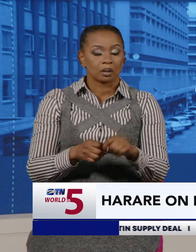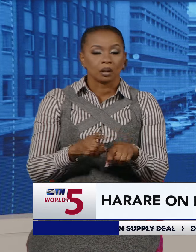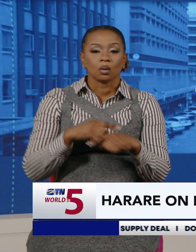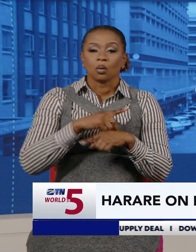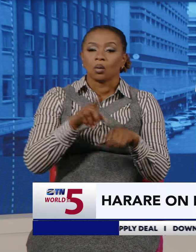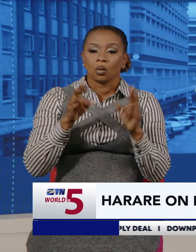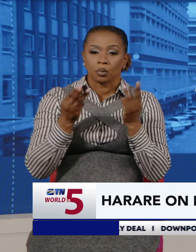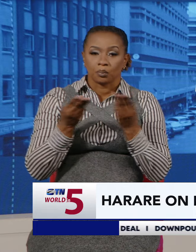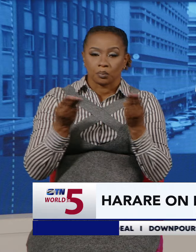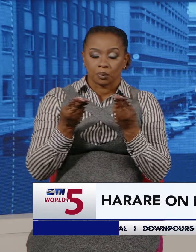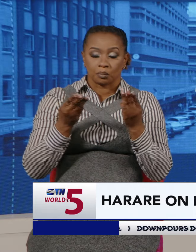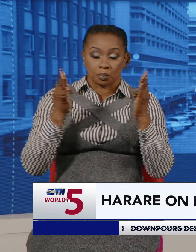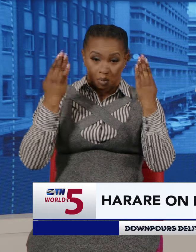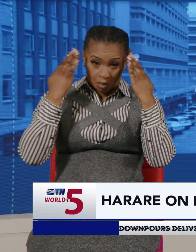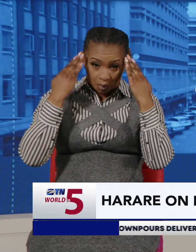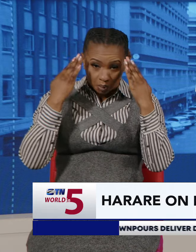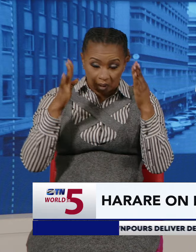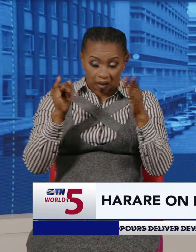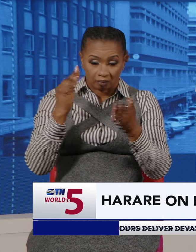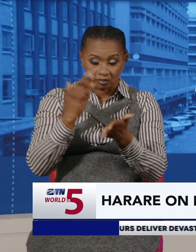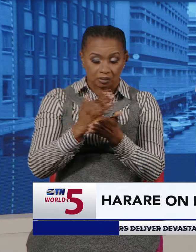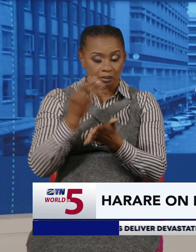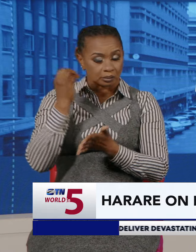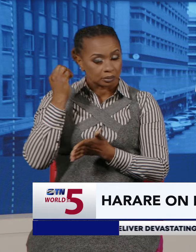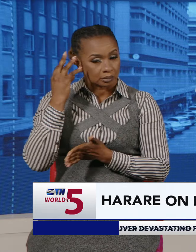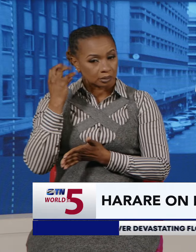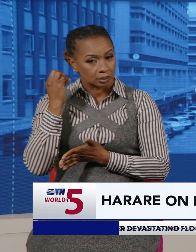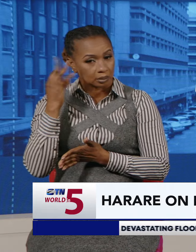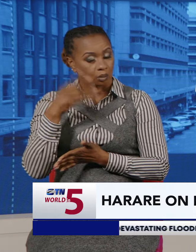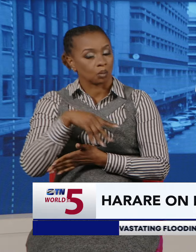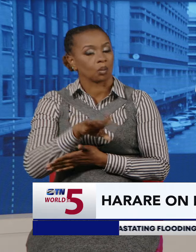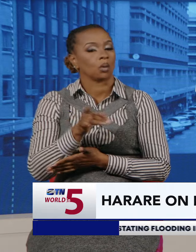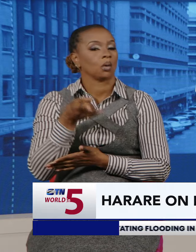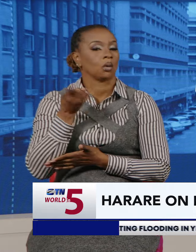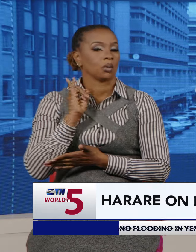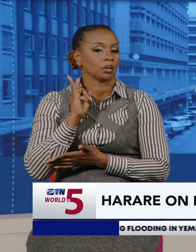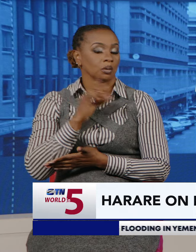be vigilant and seek medical attention if they experience any of these symptoms.